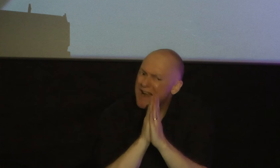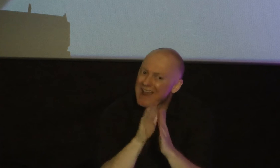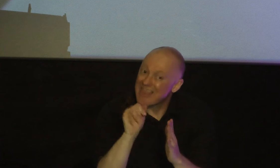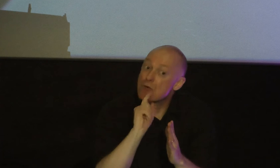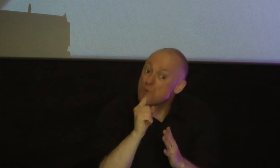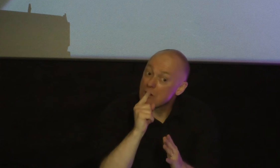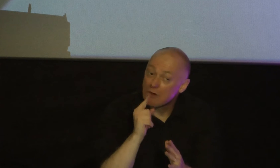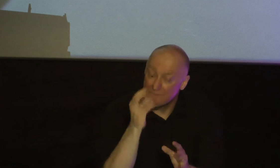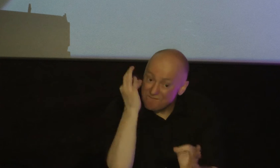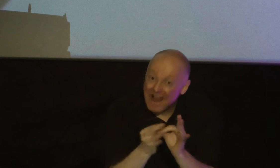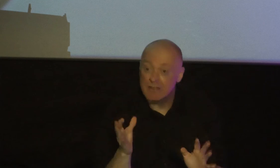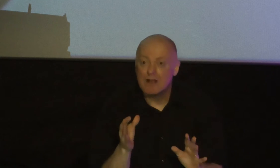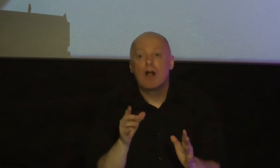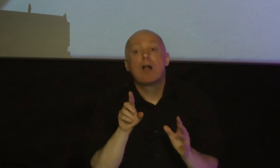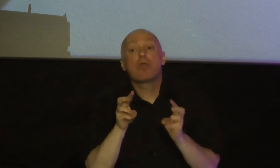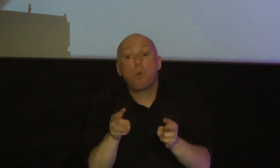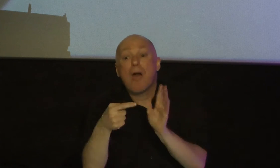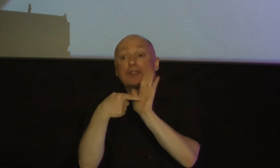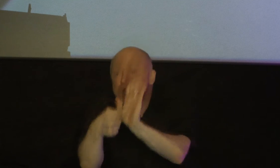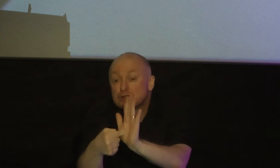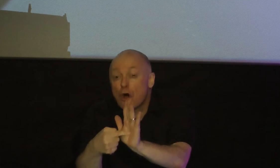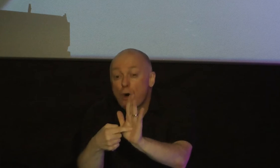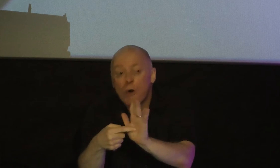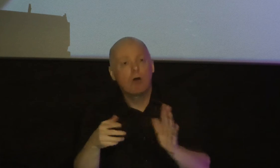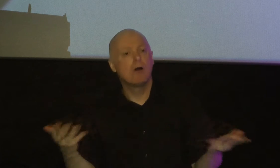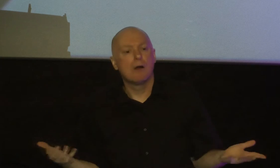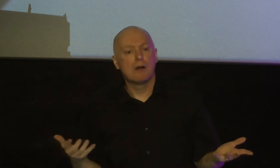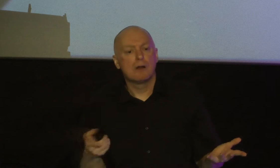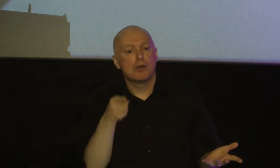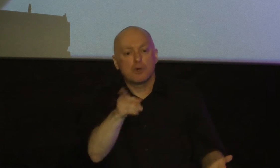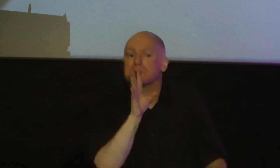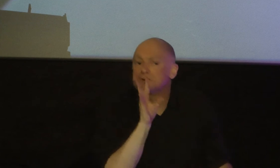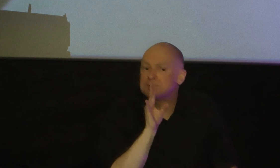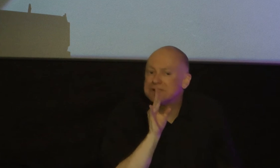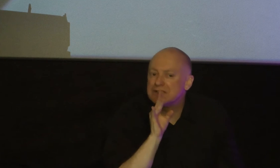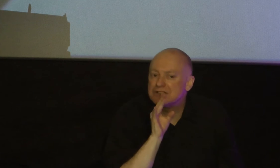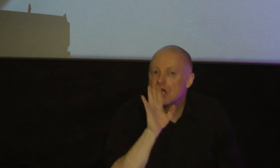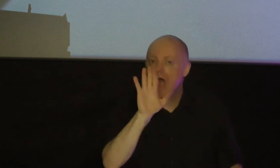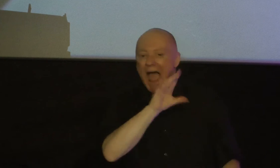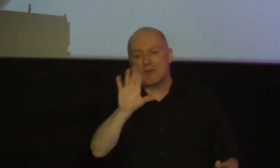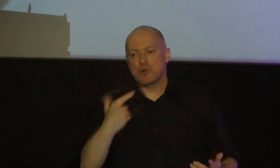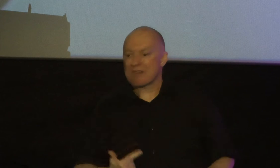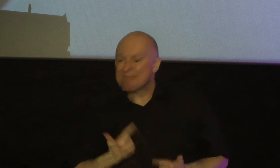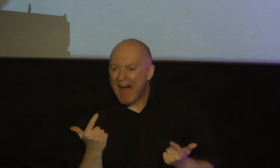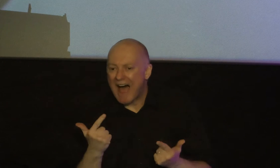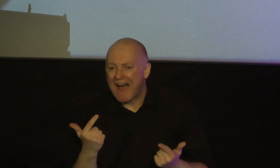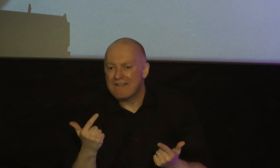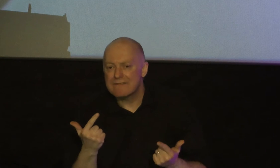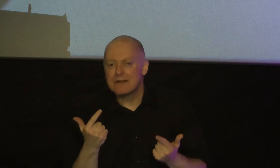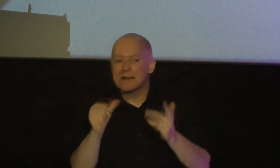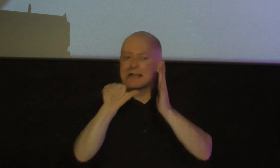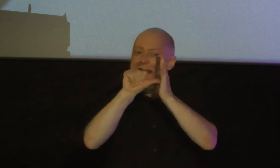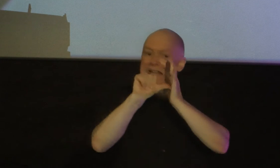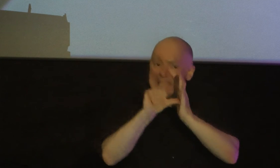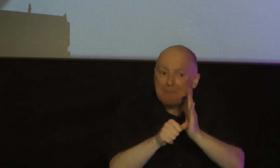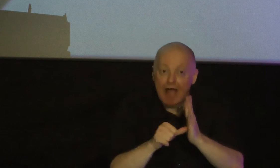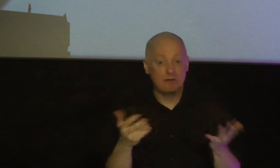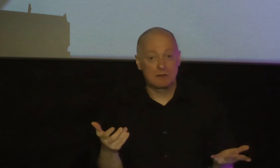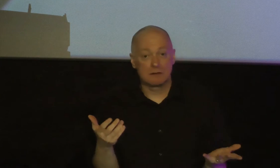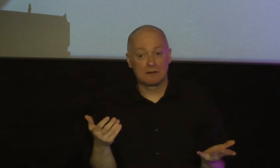show it the way that you know it's sincere is that your speech and your life is impacted otherwise there may be